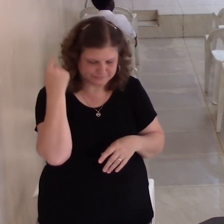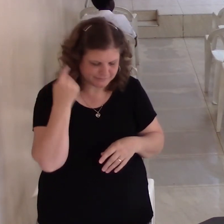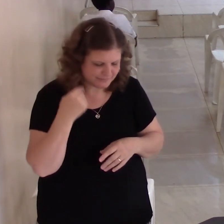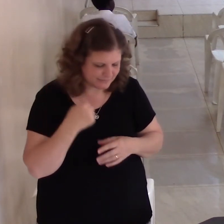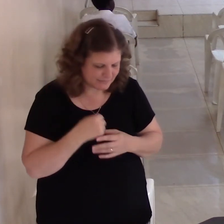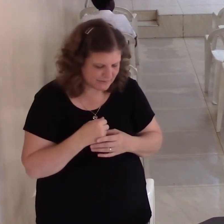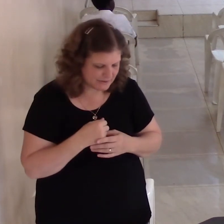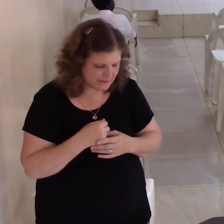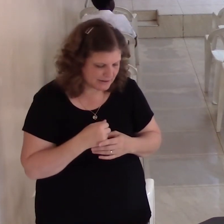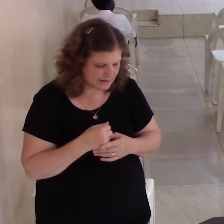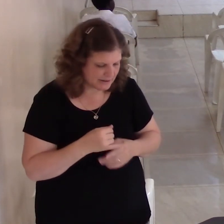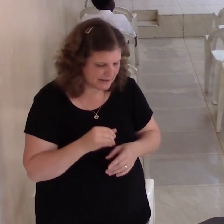I think.